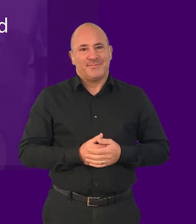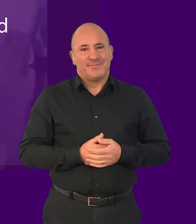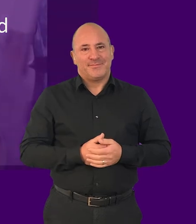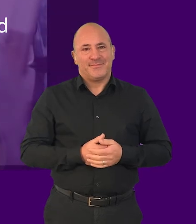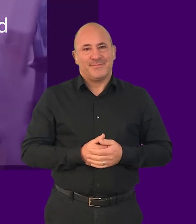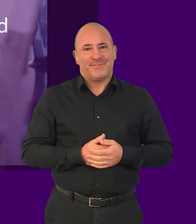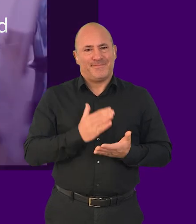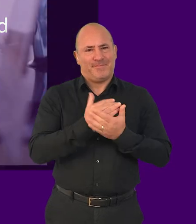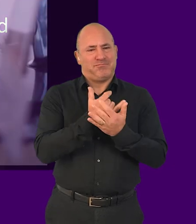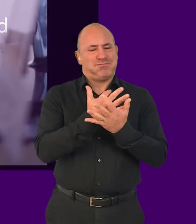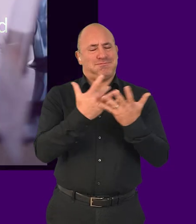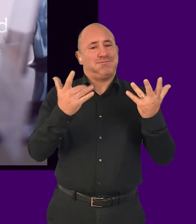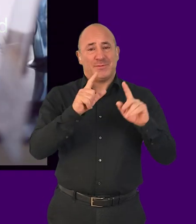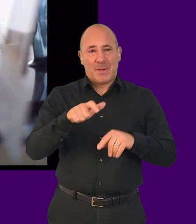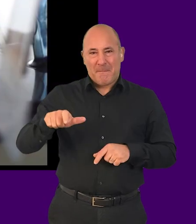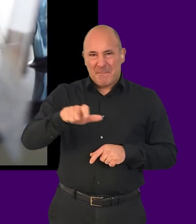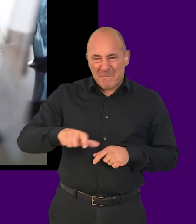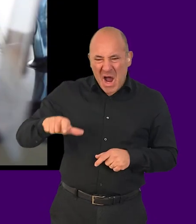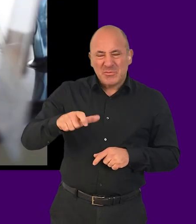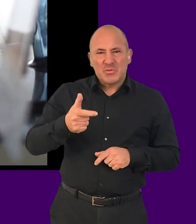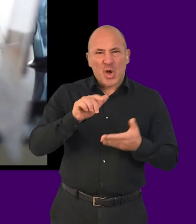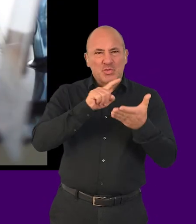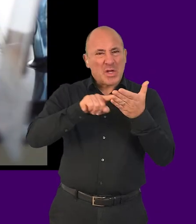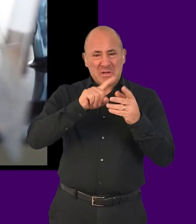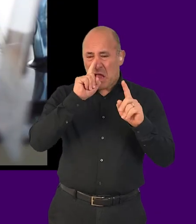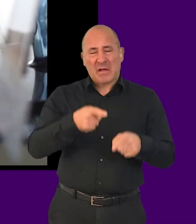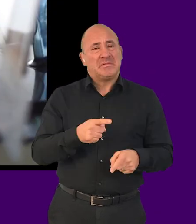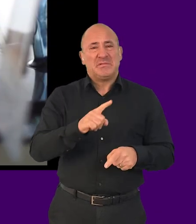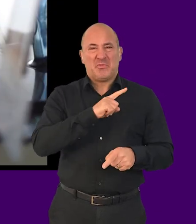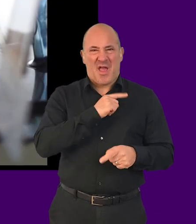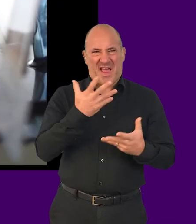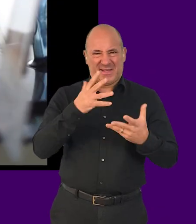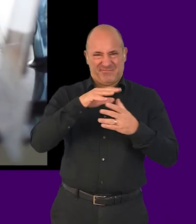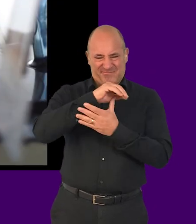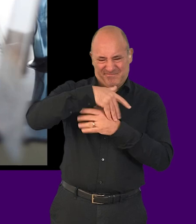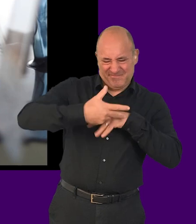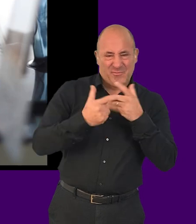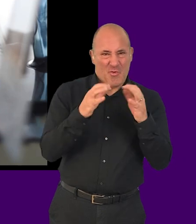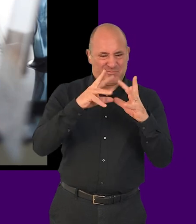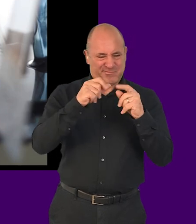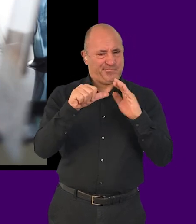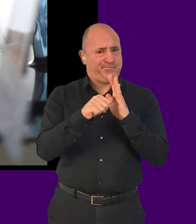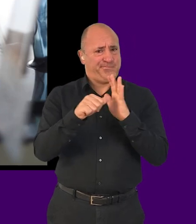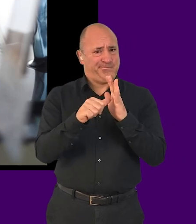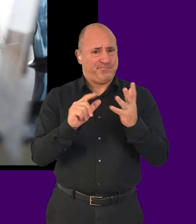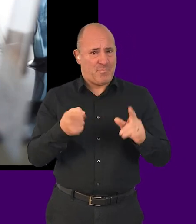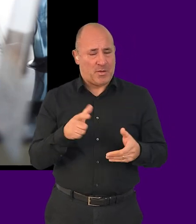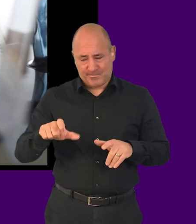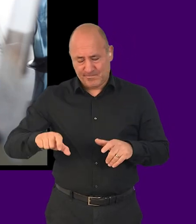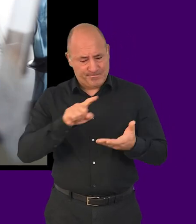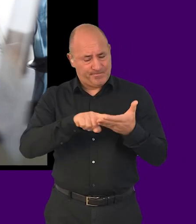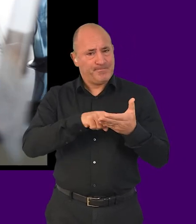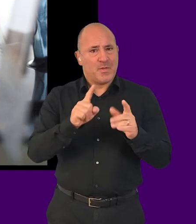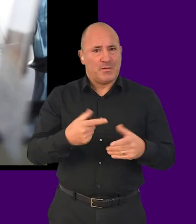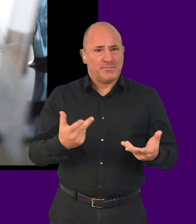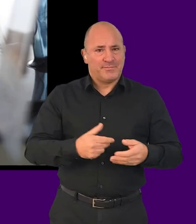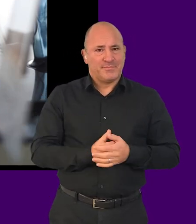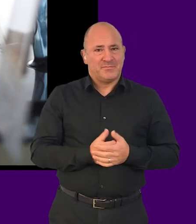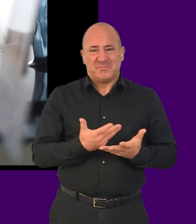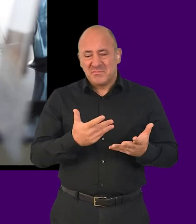Many people are unable to use a mouse or touch gestures due to limited arm movement and dexterity issues. Instead, they